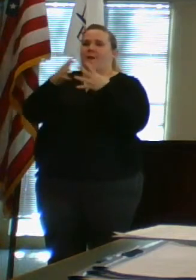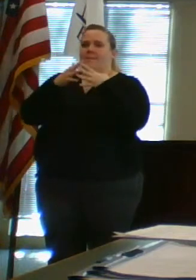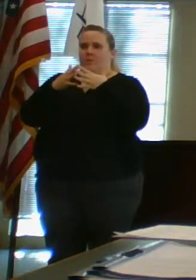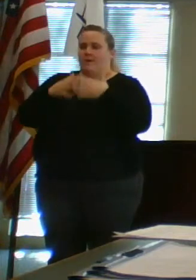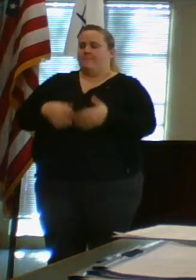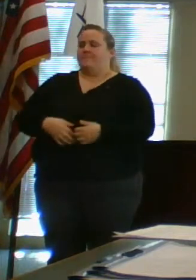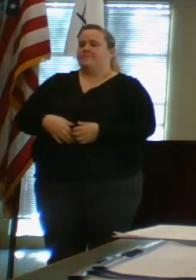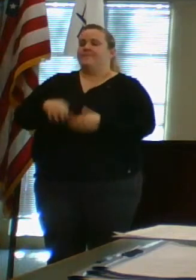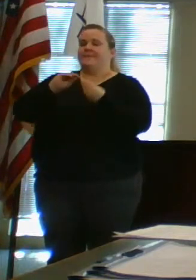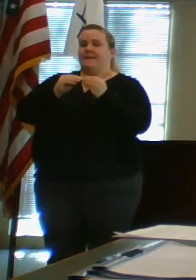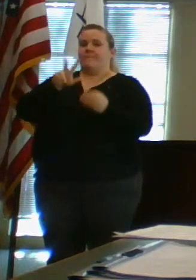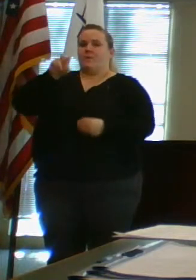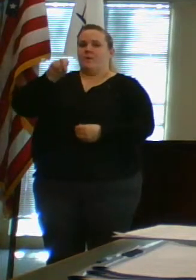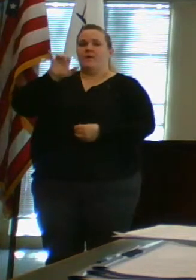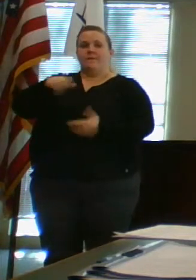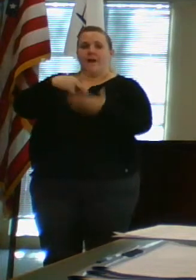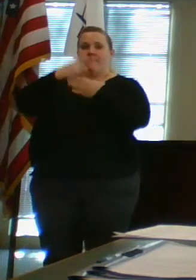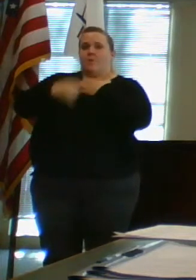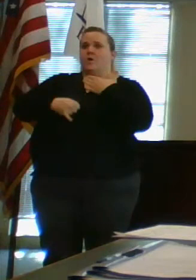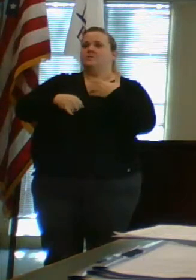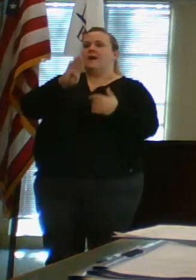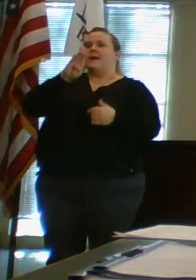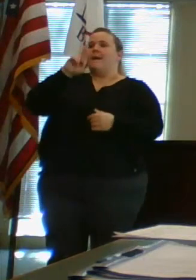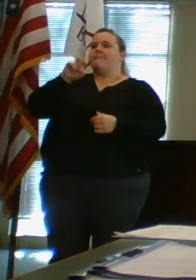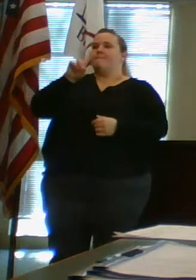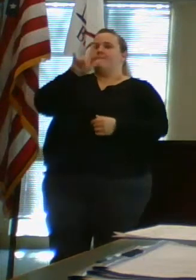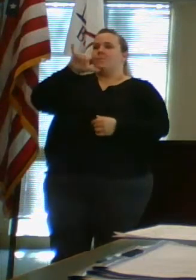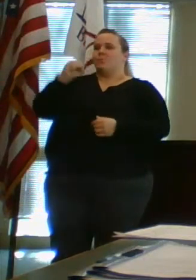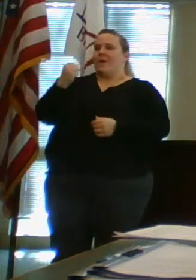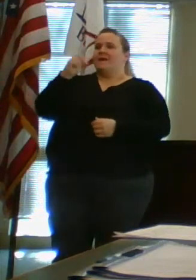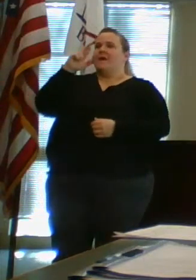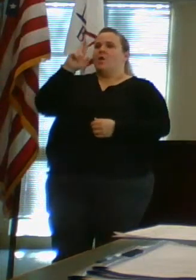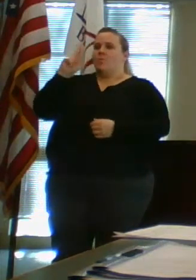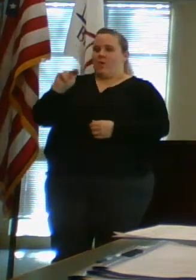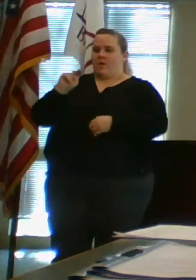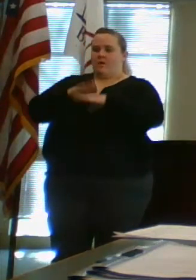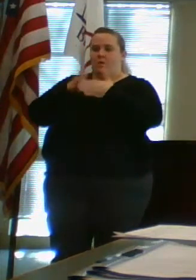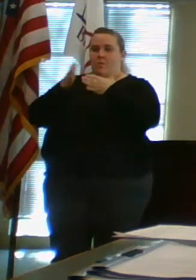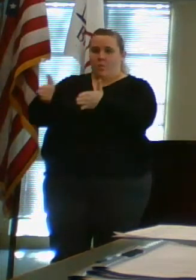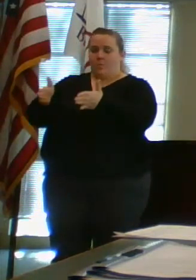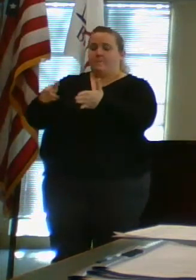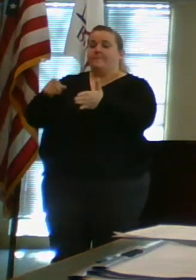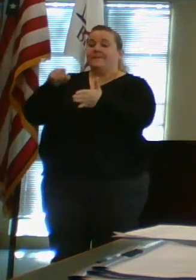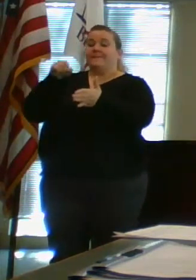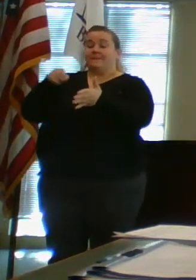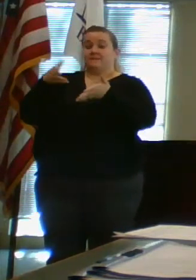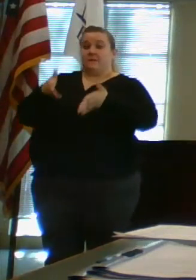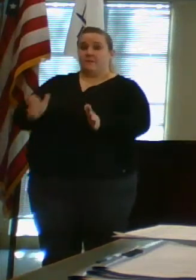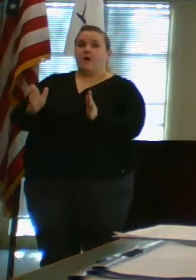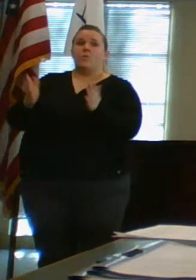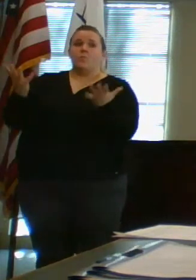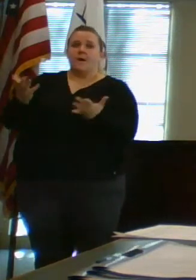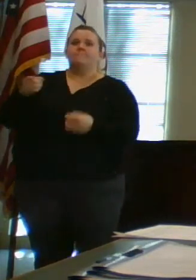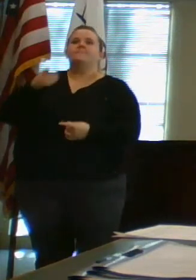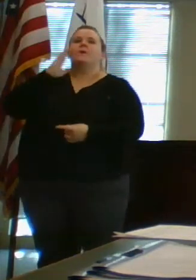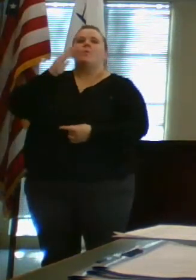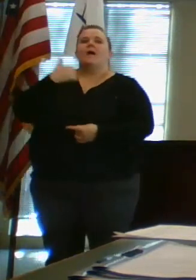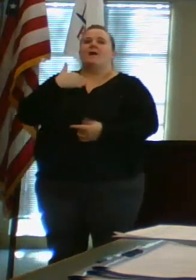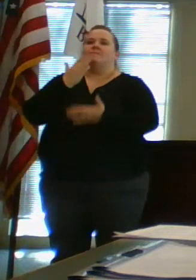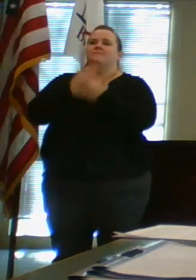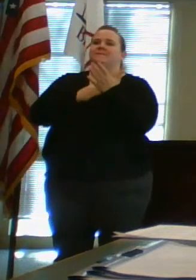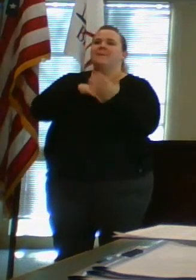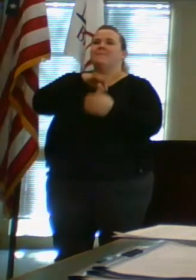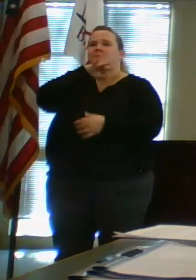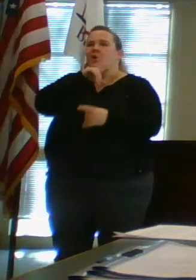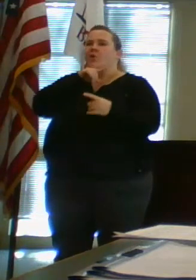Number thirty, this is the project down in Brady's Run on the road. What this allows is there's going to be some dirt and